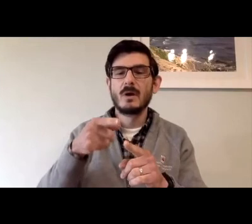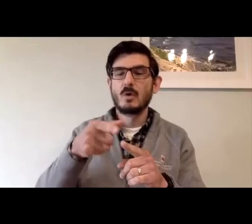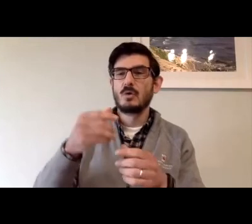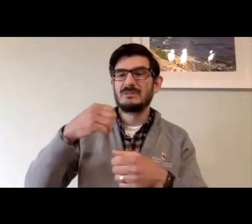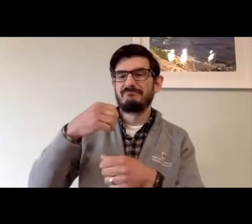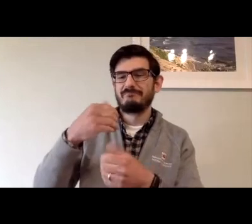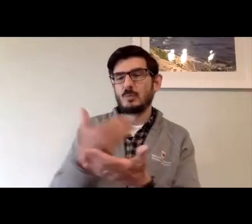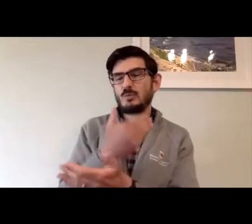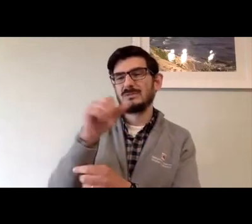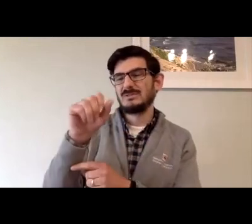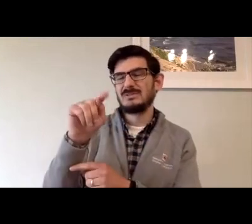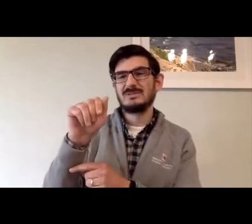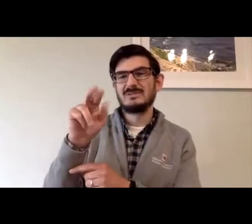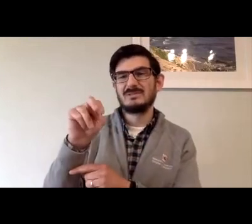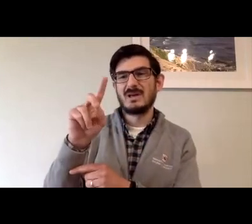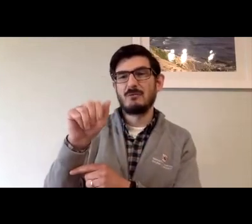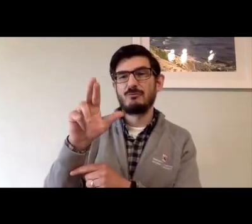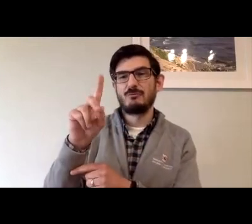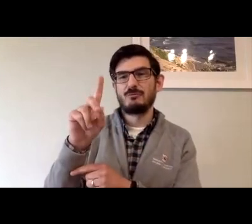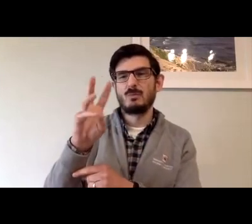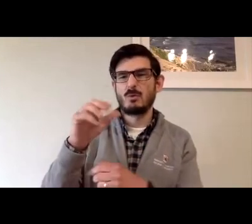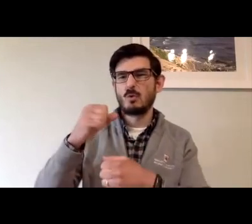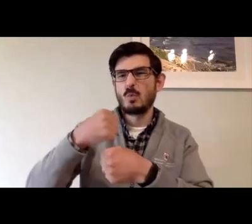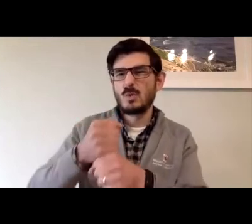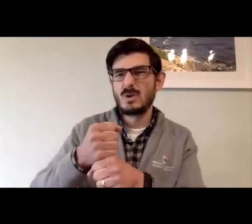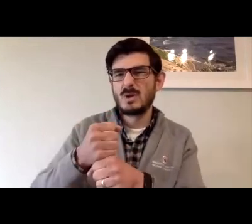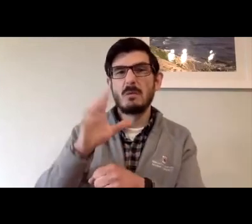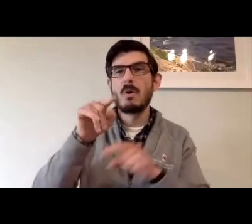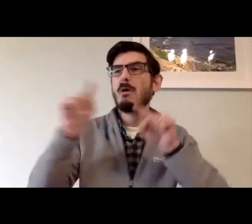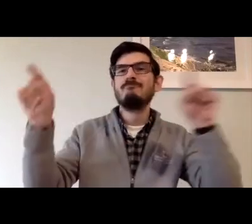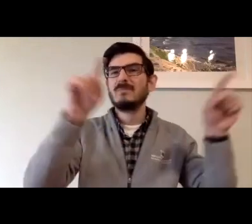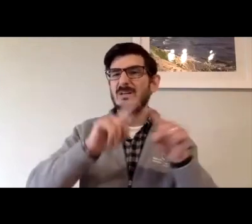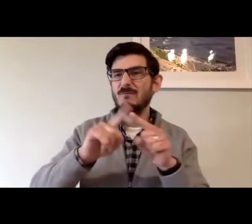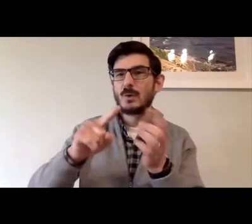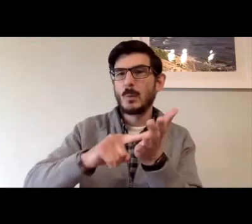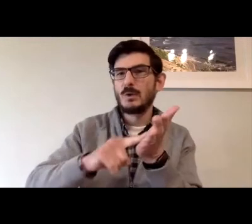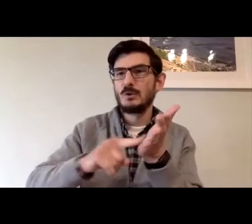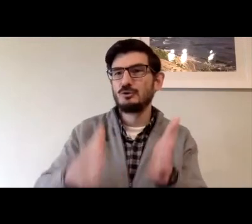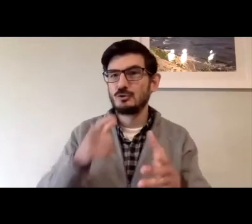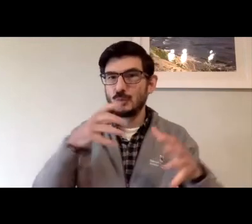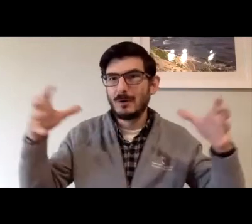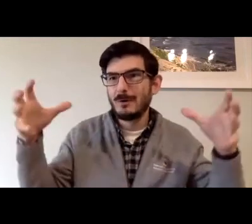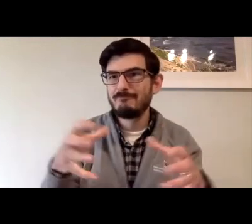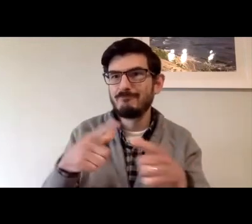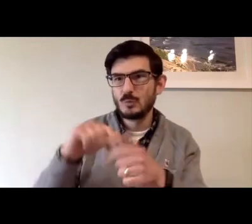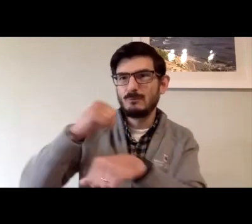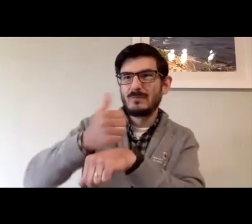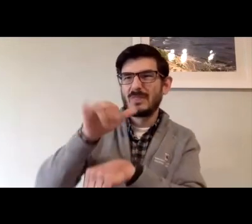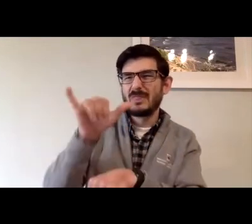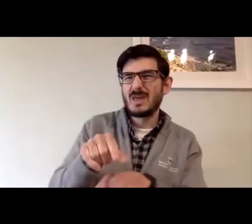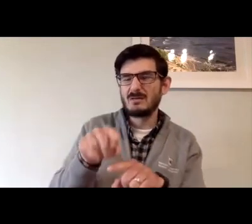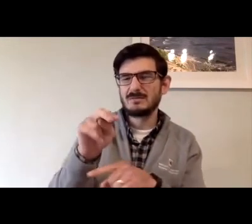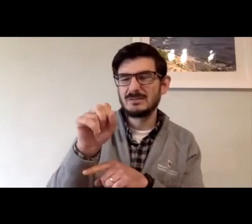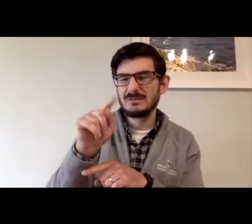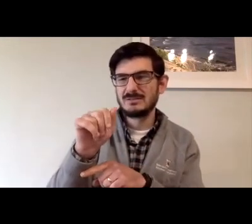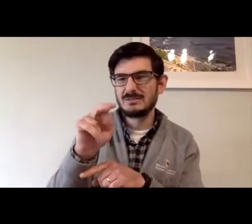got going, there were new standards that had to be created. And so